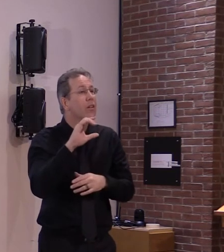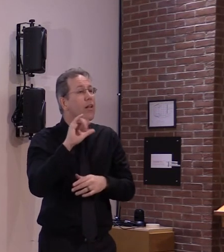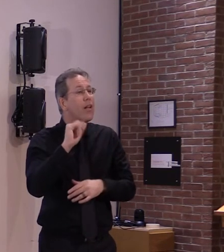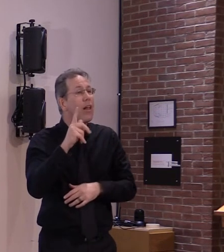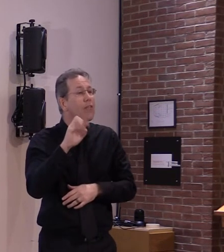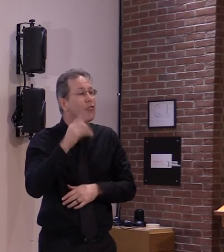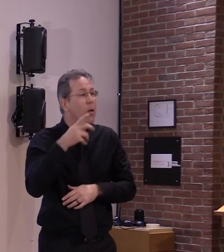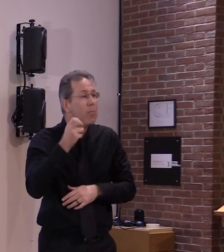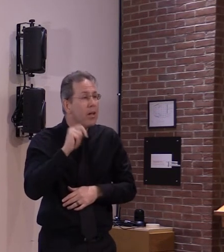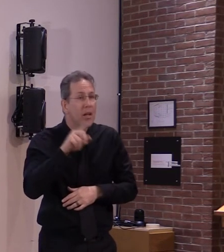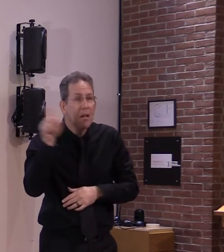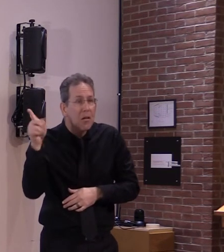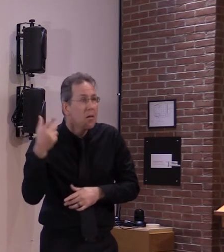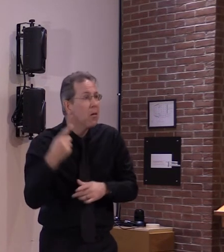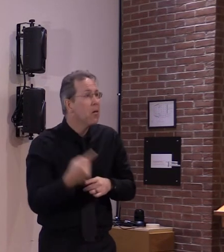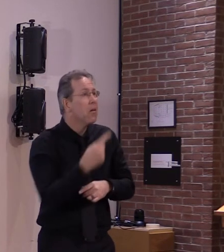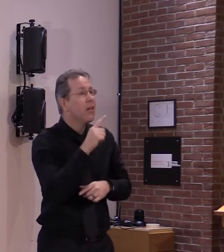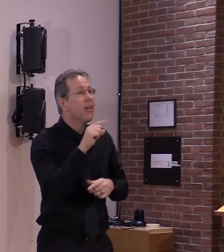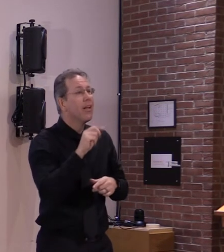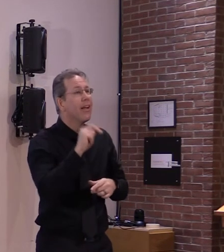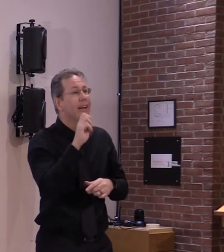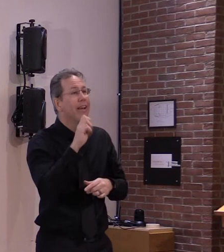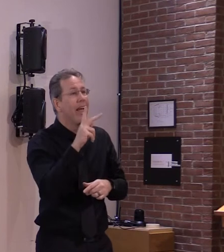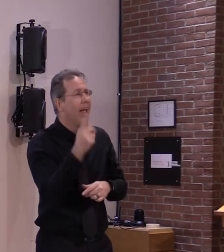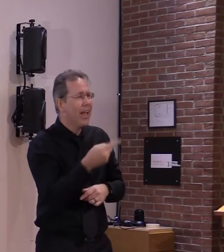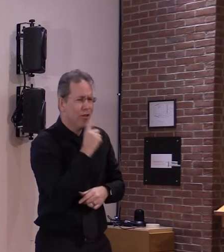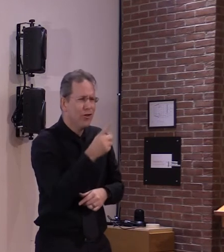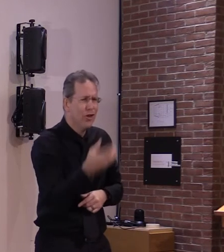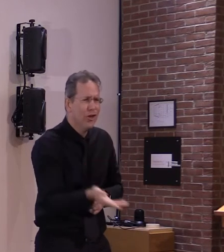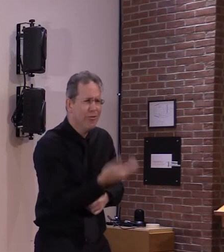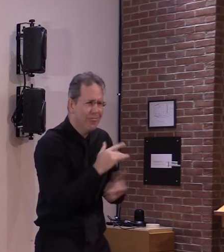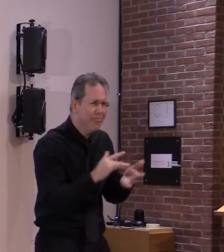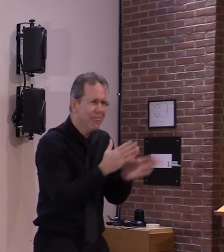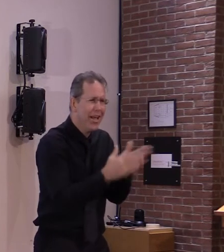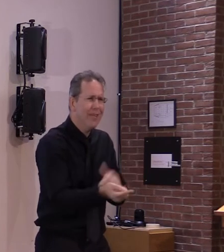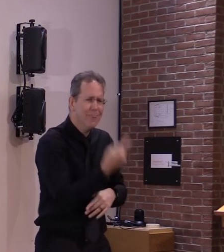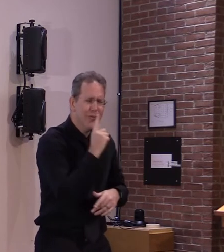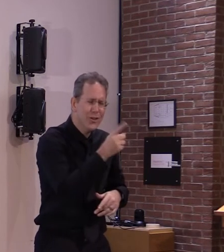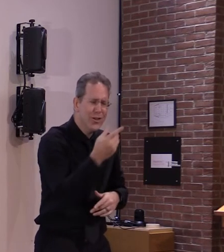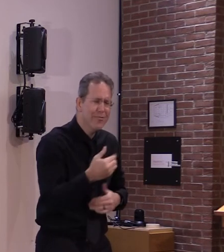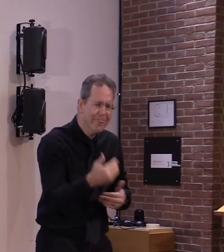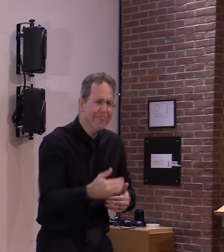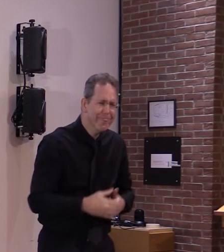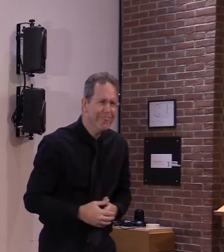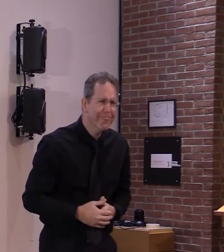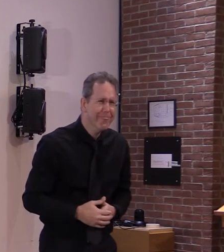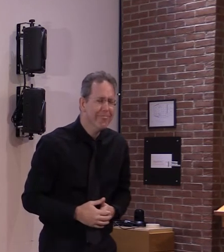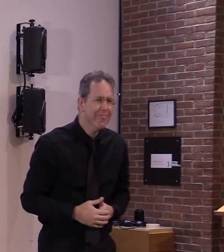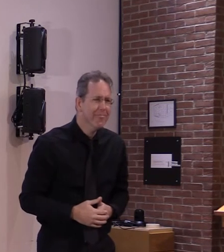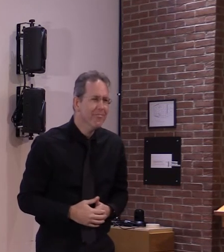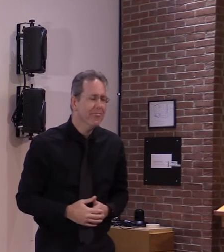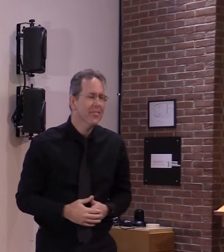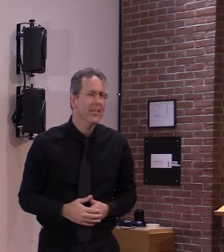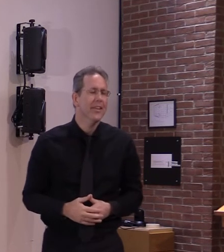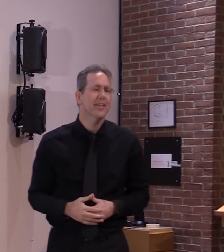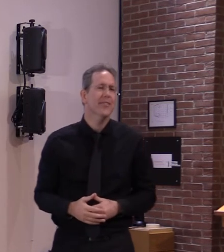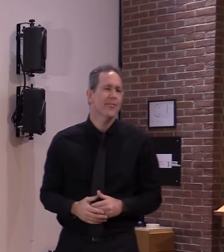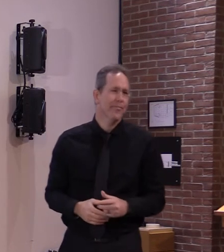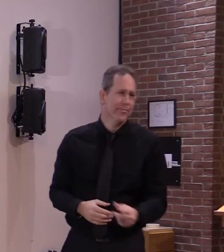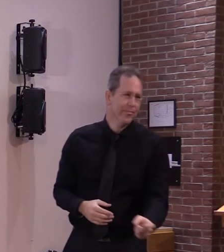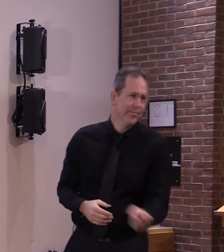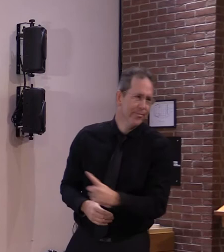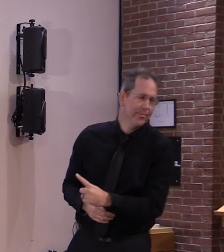plans uh what about something more immediate i think you indicated that you were waiting a bit